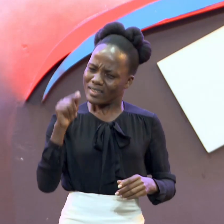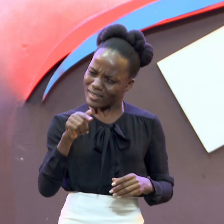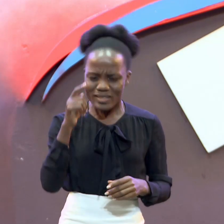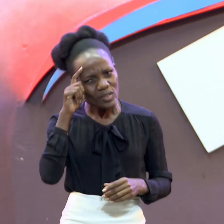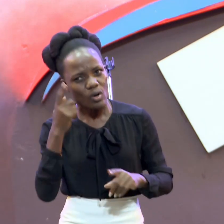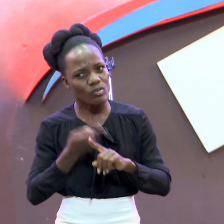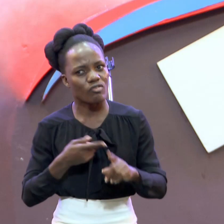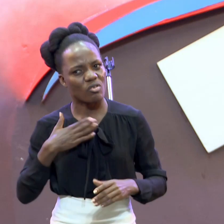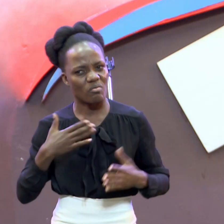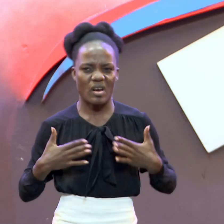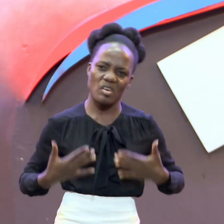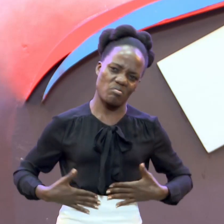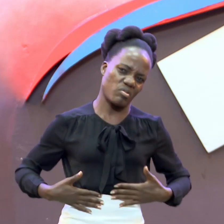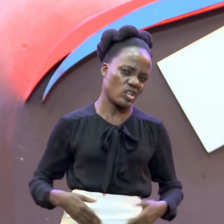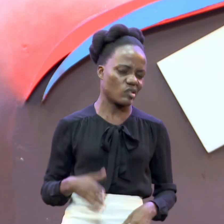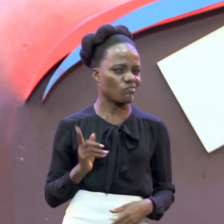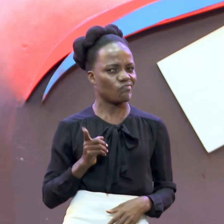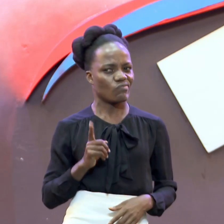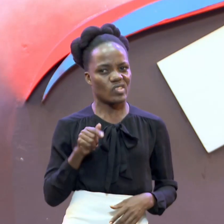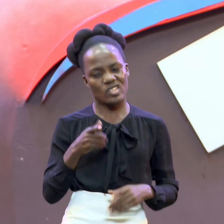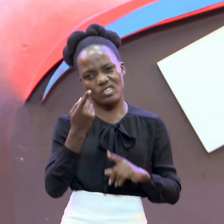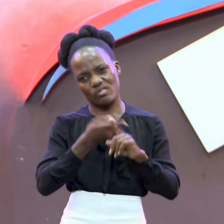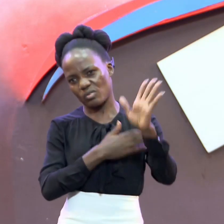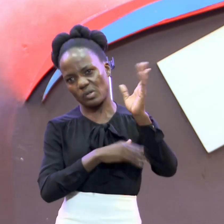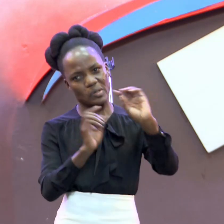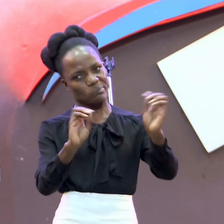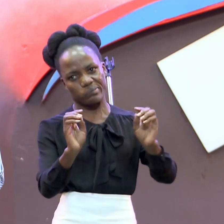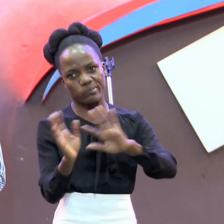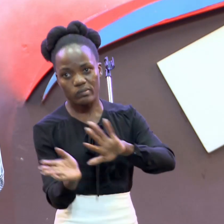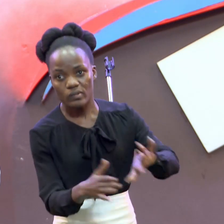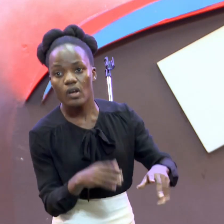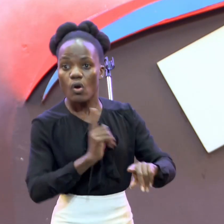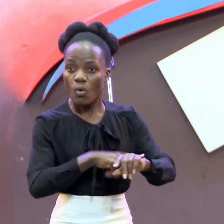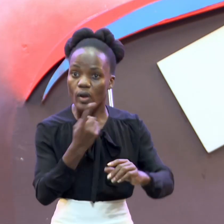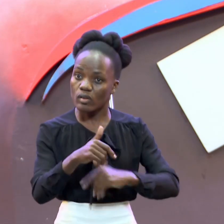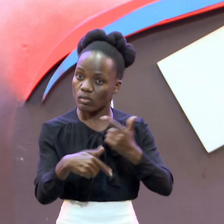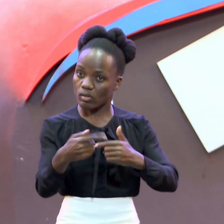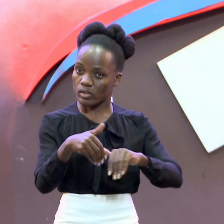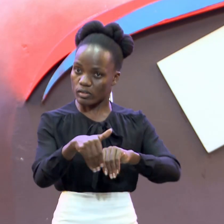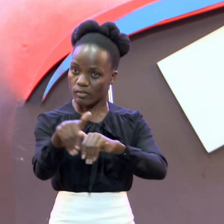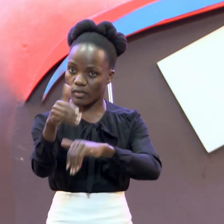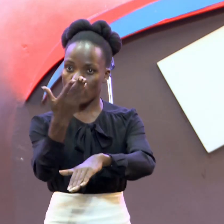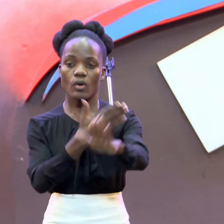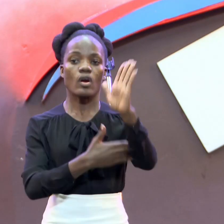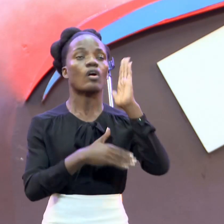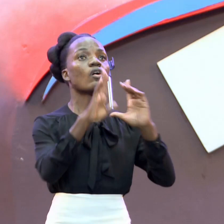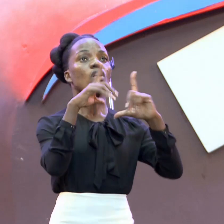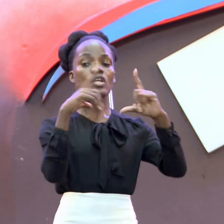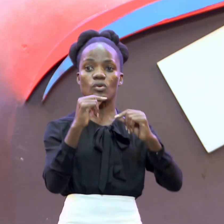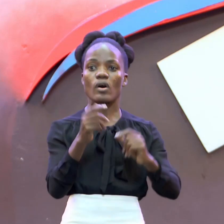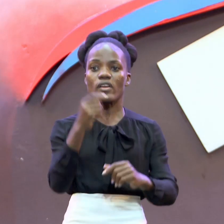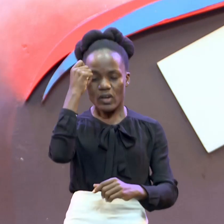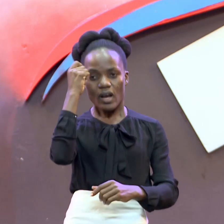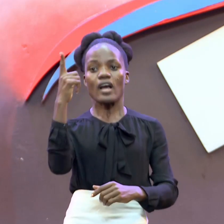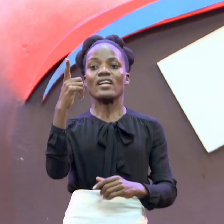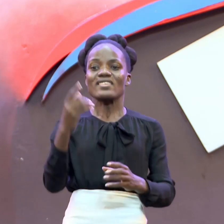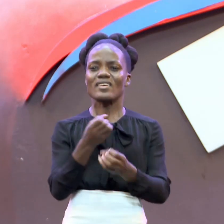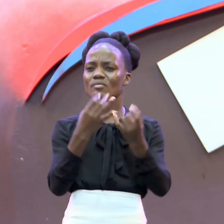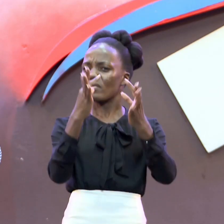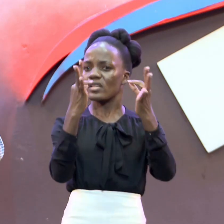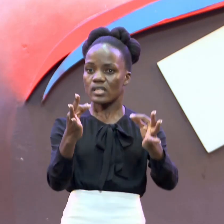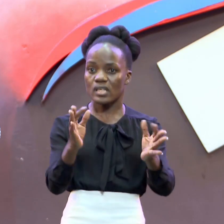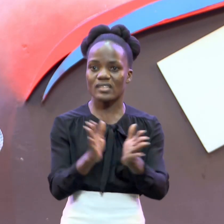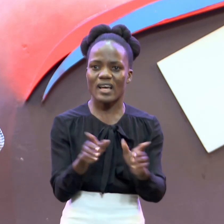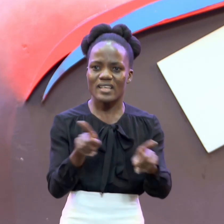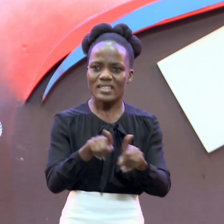of mind So the Word of God When you place it Into your life You'll find that You'll have A discernment You'll be